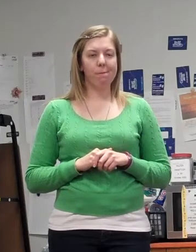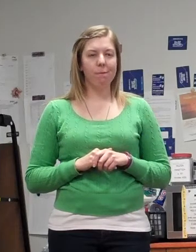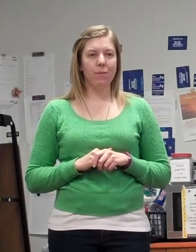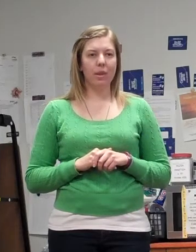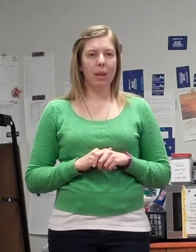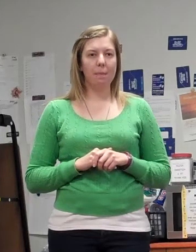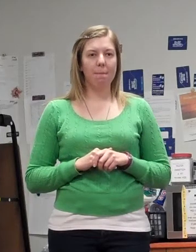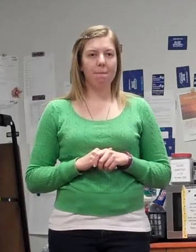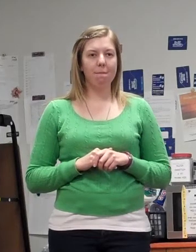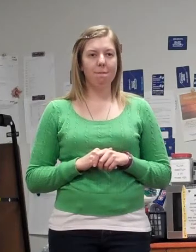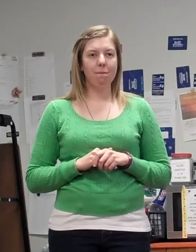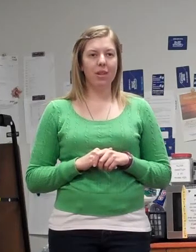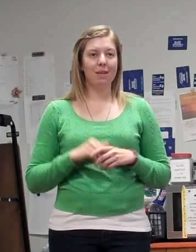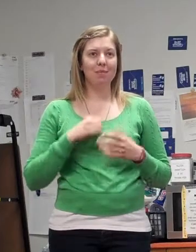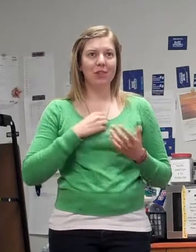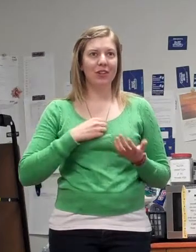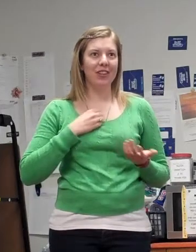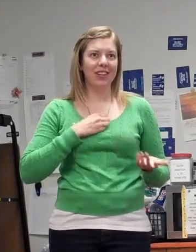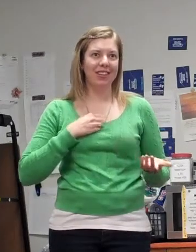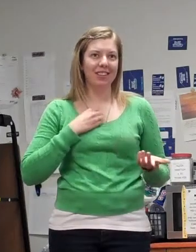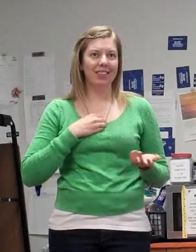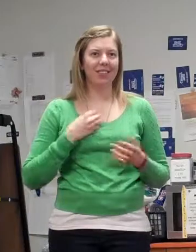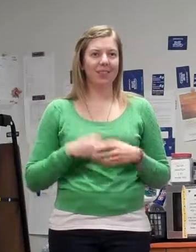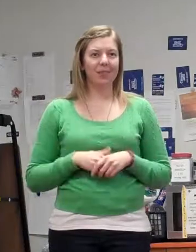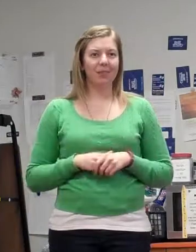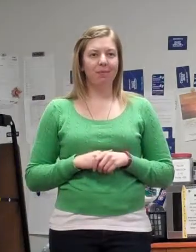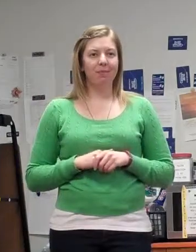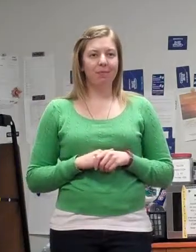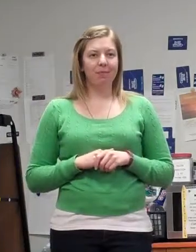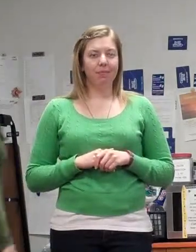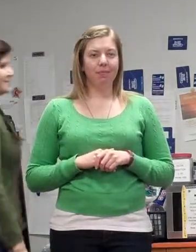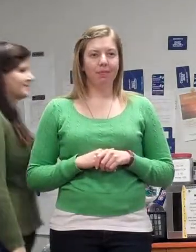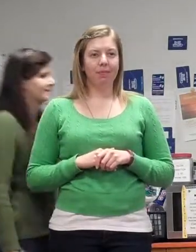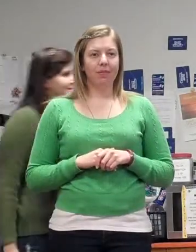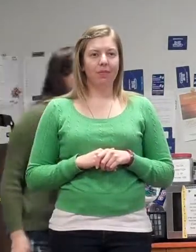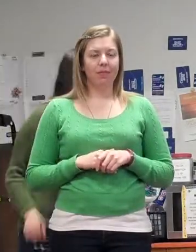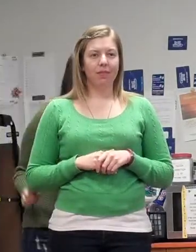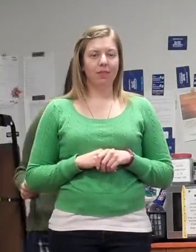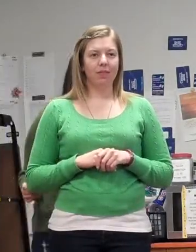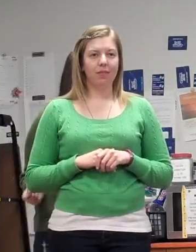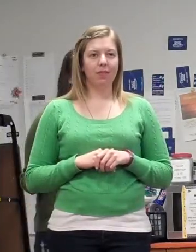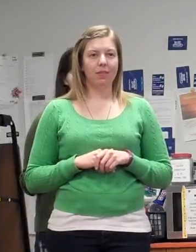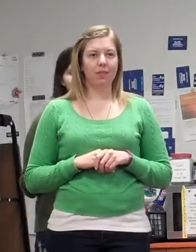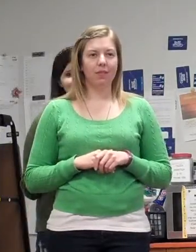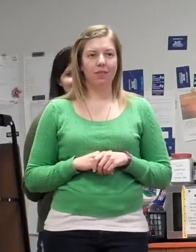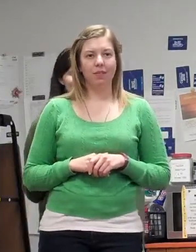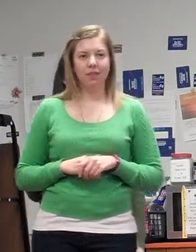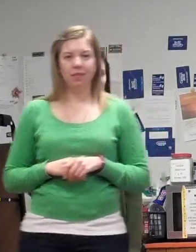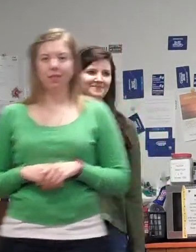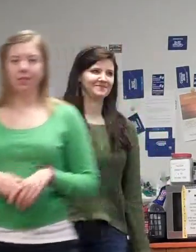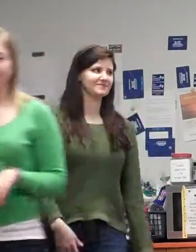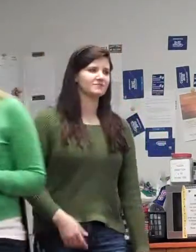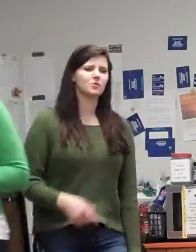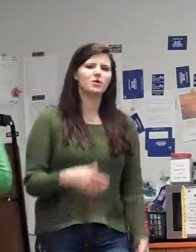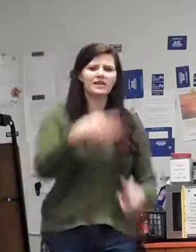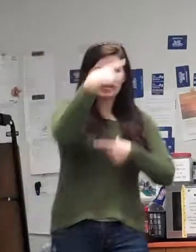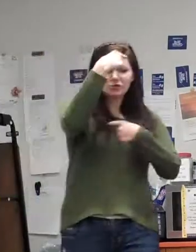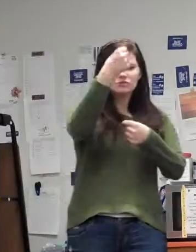I apologize for a lot applause here. Well, we had one interesting case that this fellow